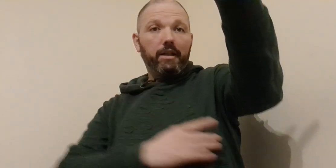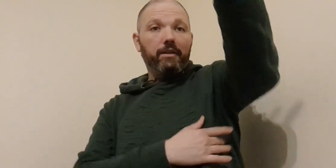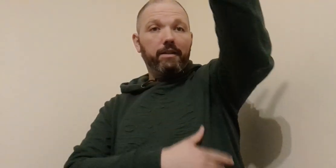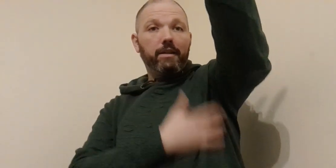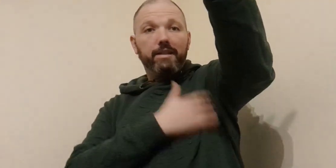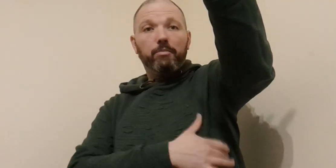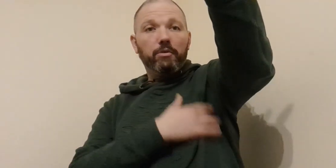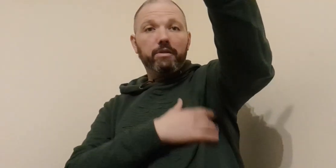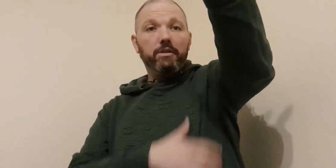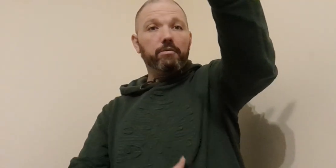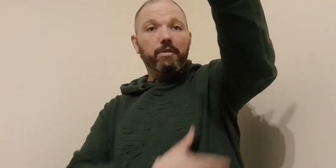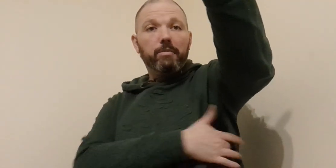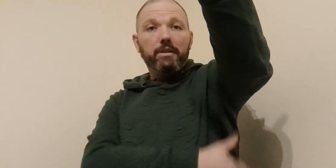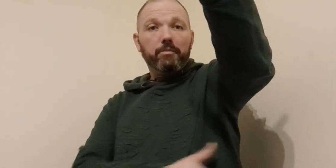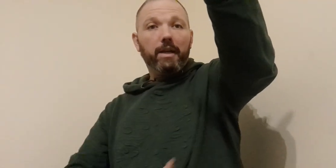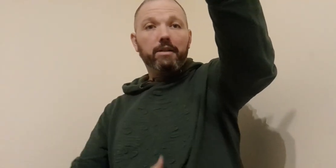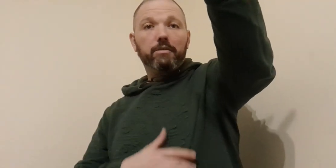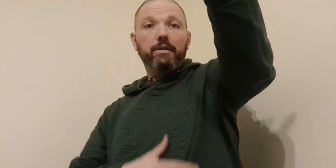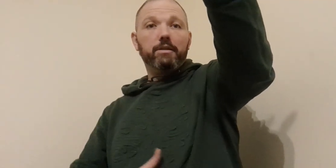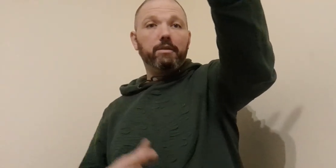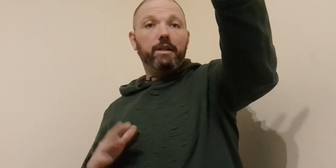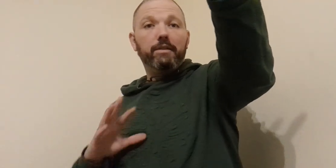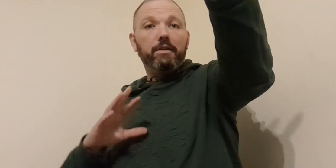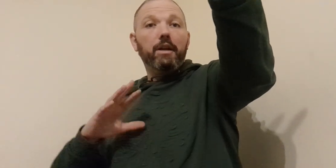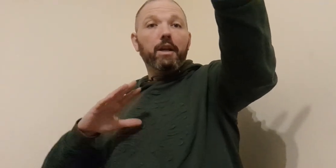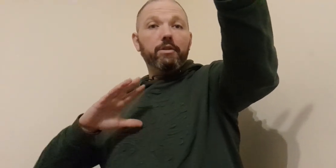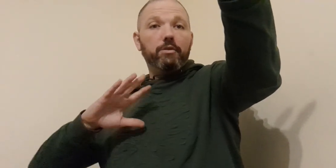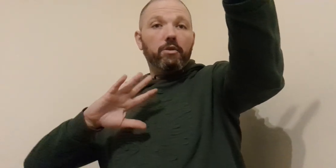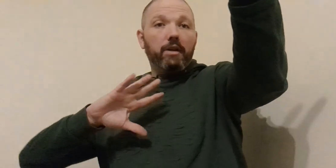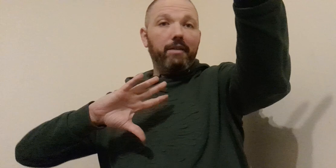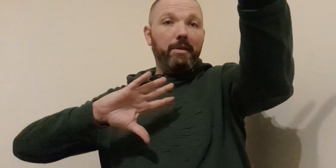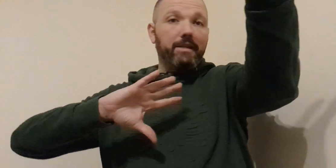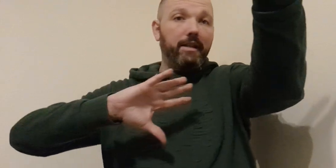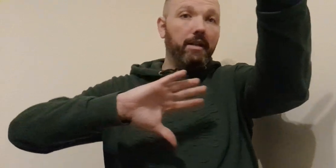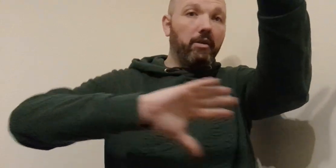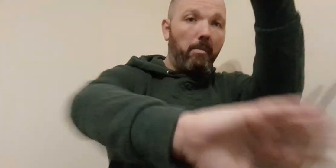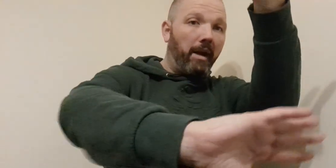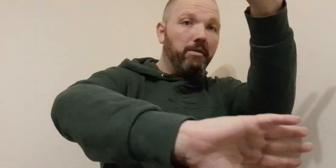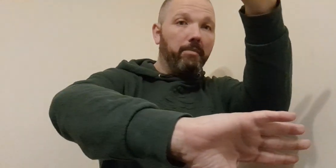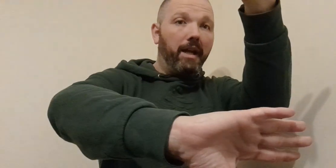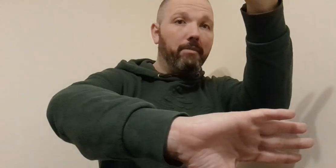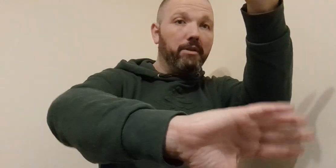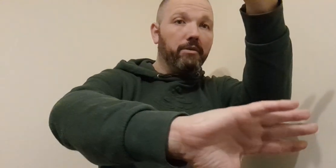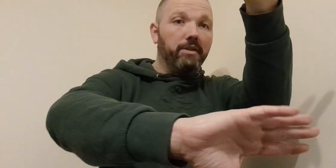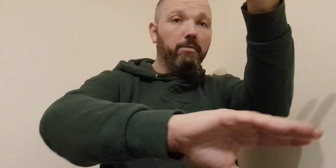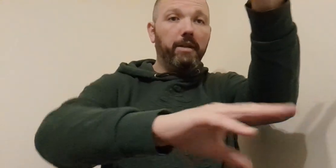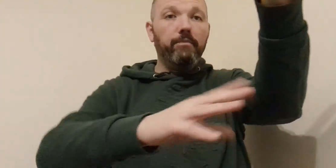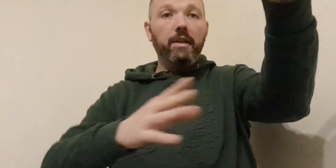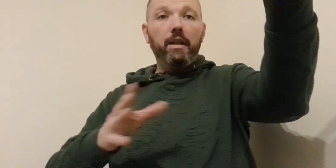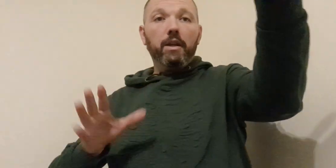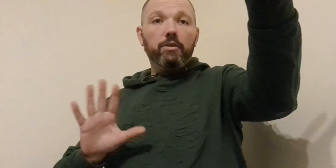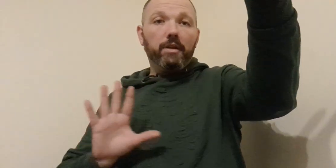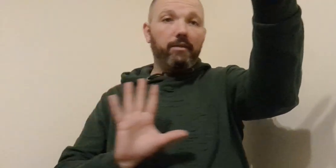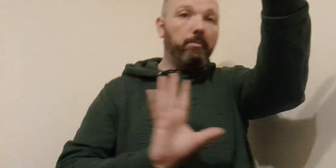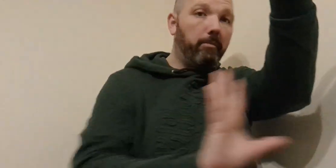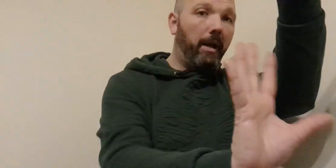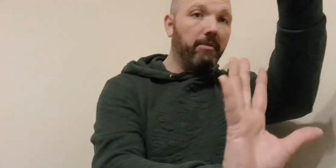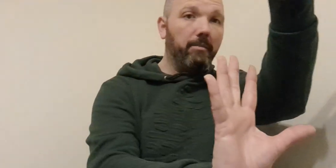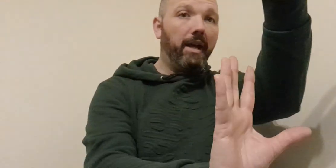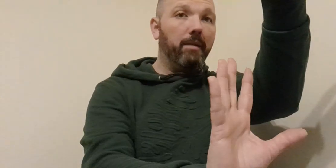kind of hit the exposed like a rib like a pectoral like what kind of area so you could have basically like a pounding palm like this way you could have a pounding palm